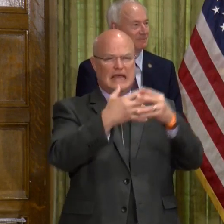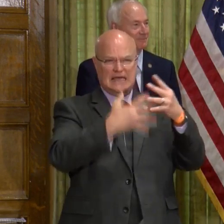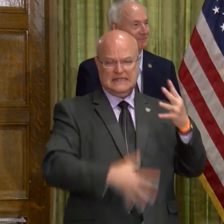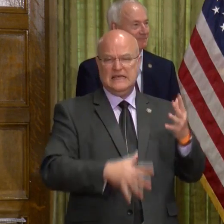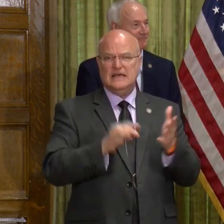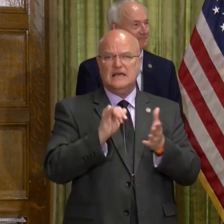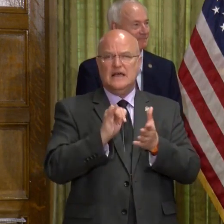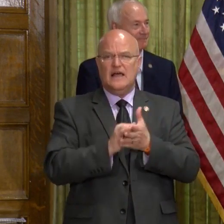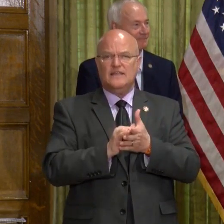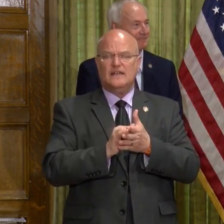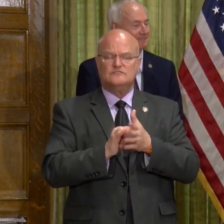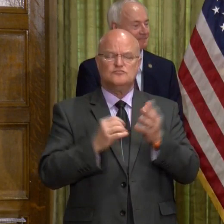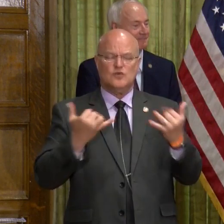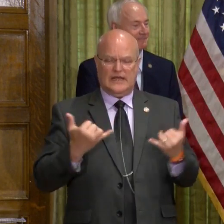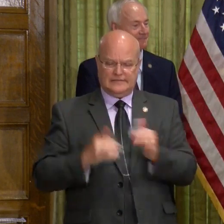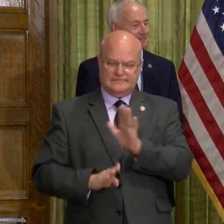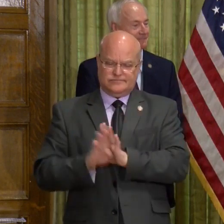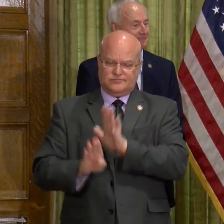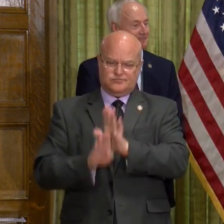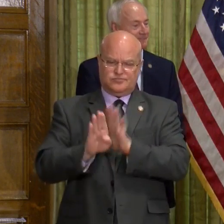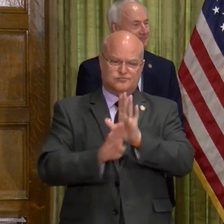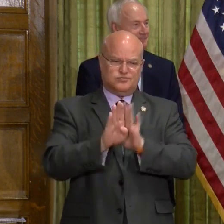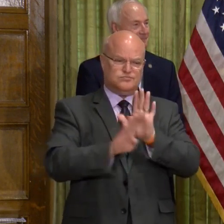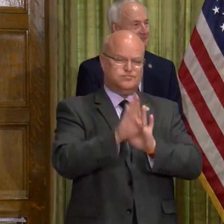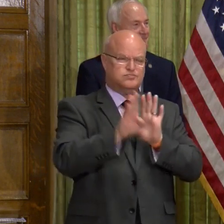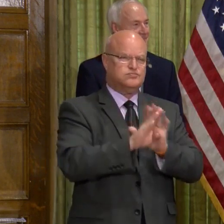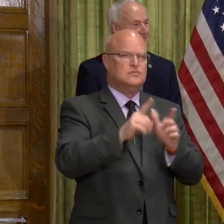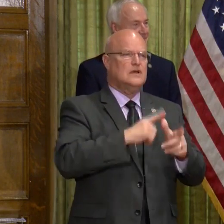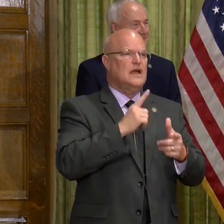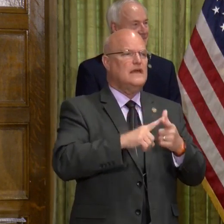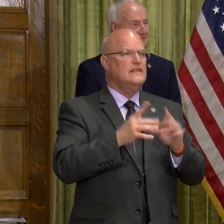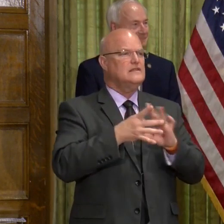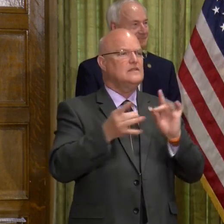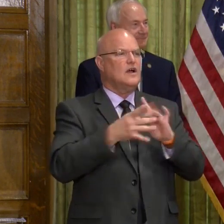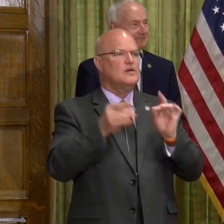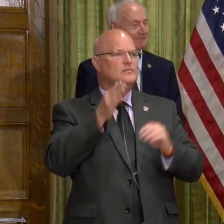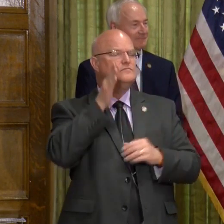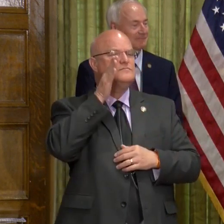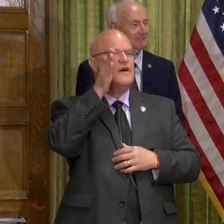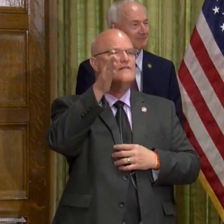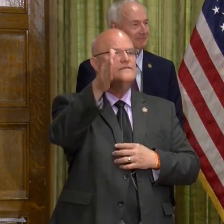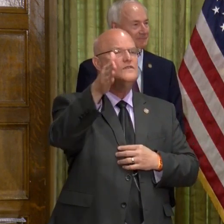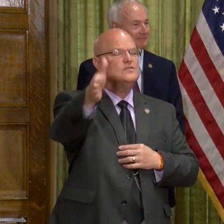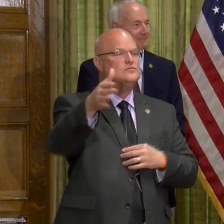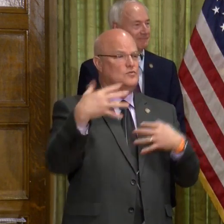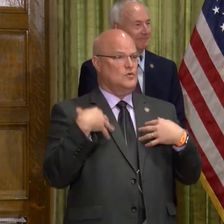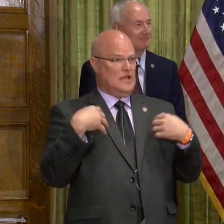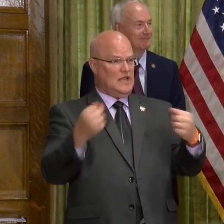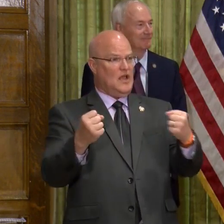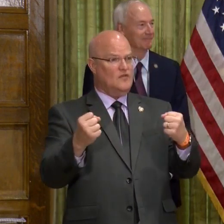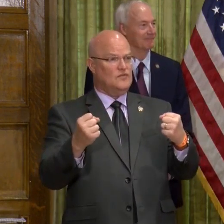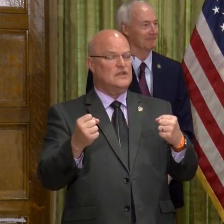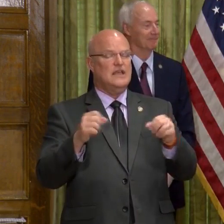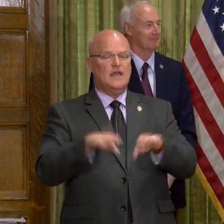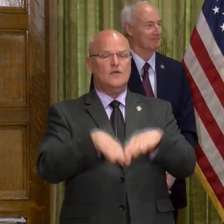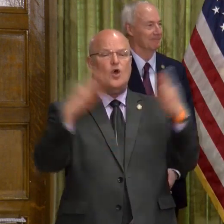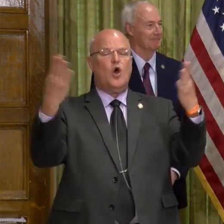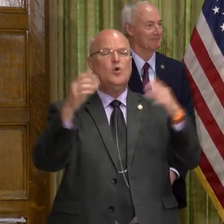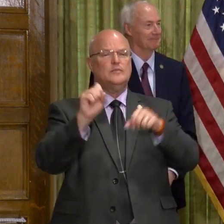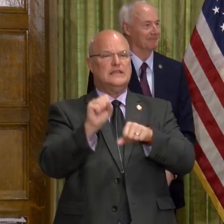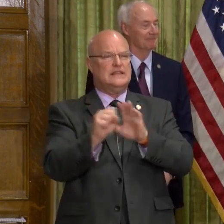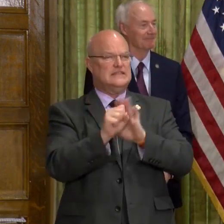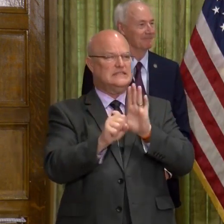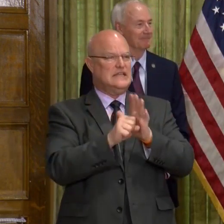that are under development, and then talk a little bit about the road ahead in terms of the recovery and reopening of the state's